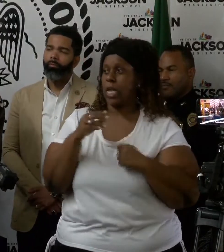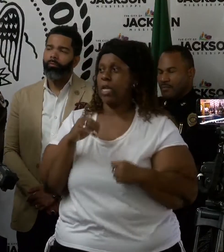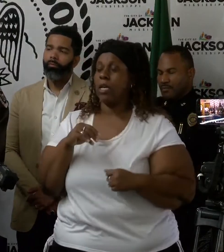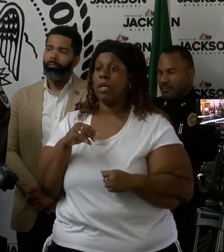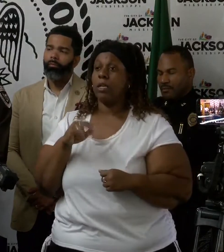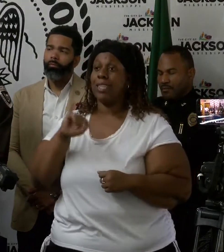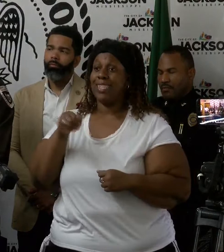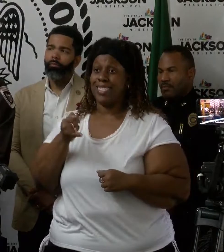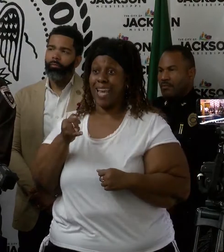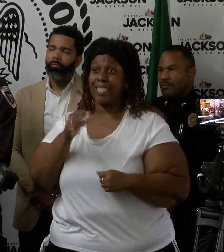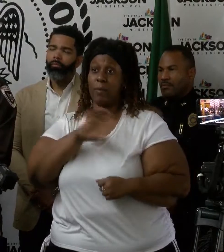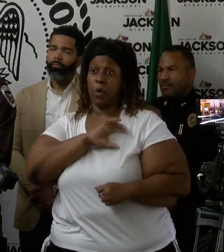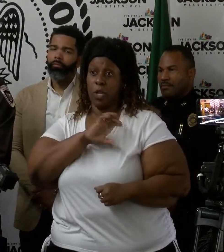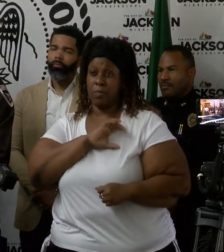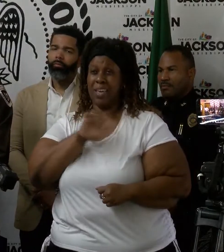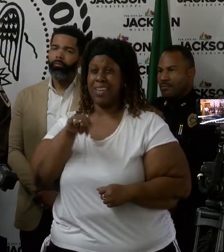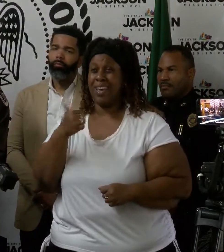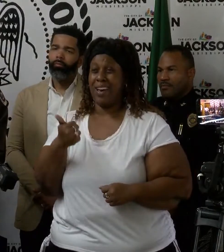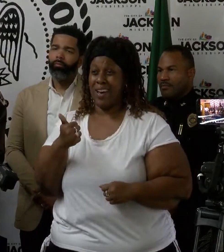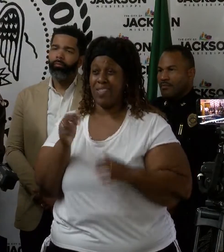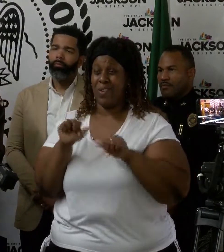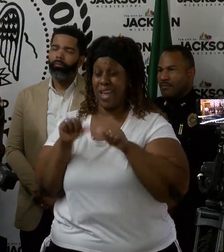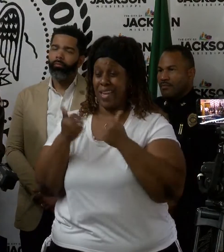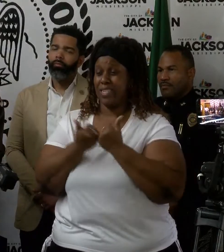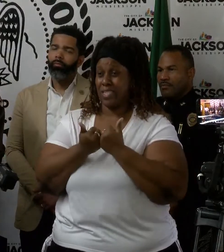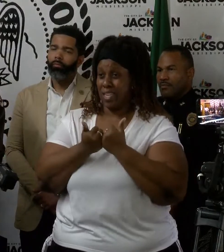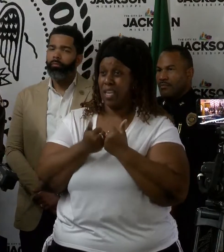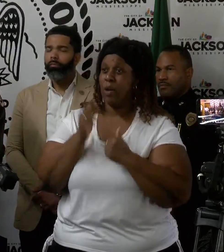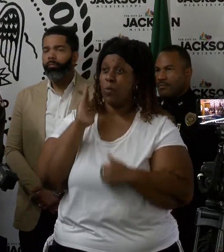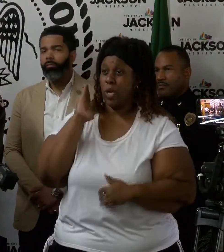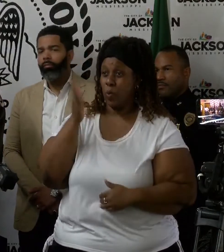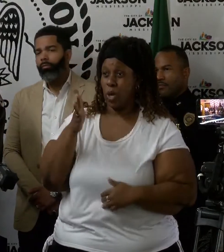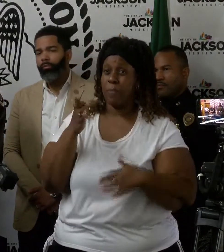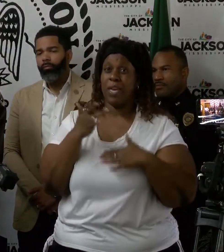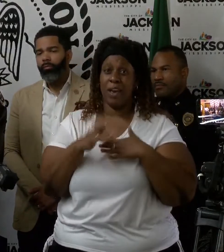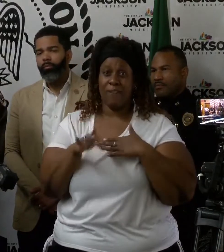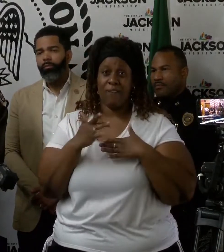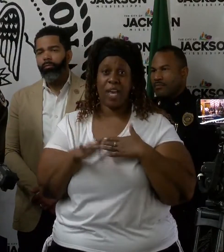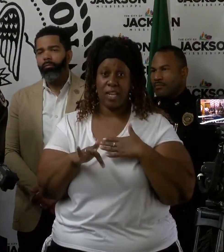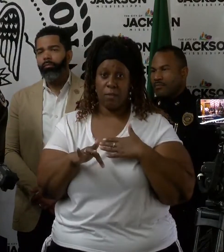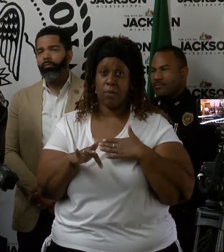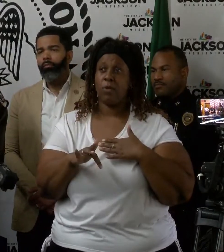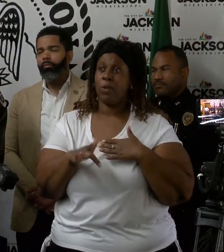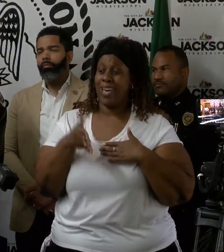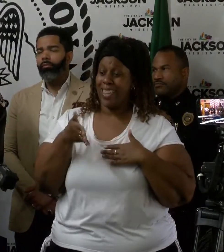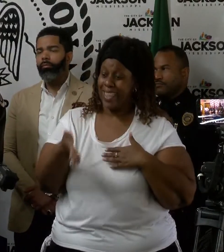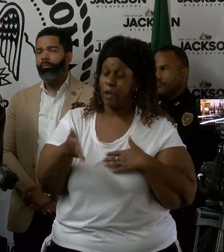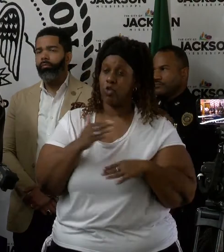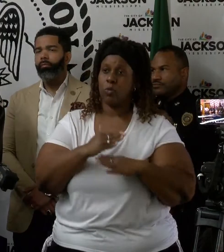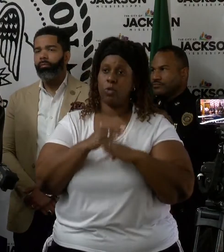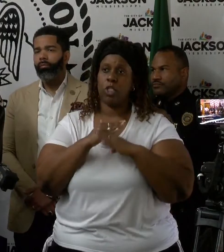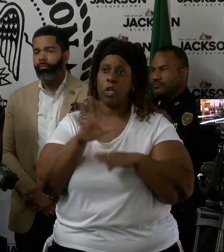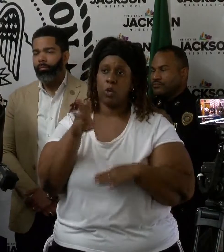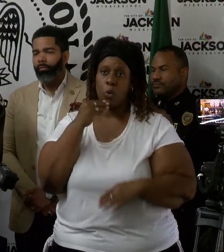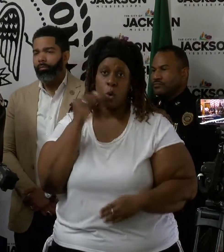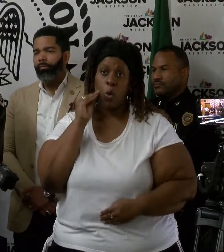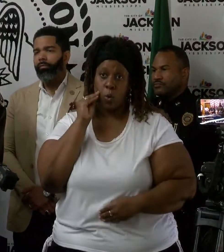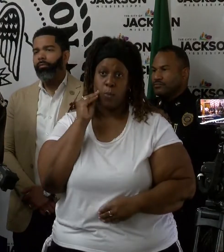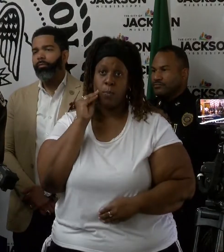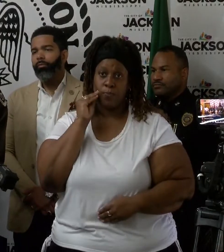Police Department, and other law enforcement agencies, we will be available on site to protect your property